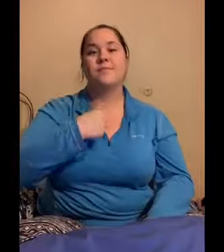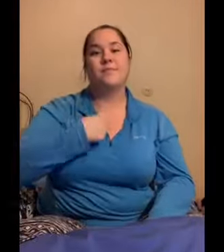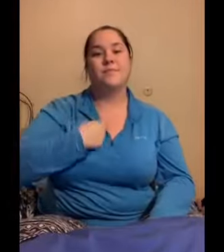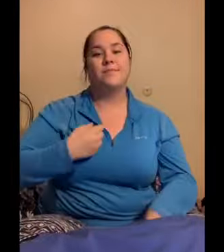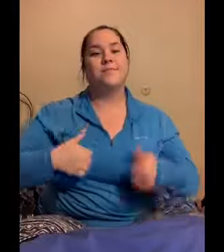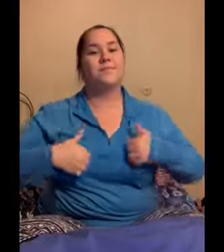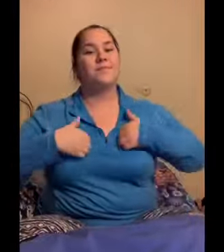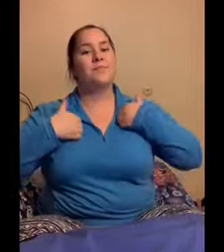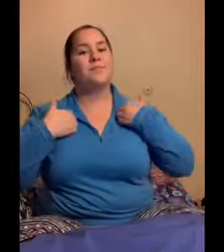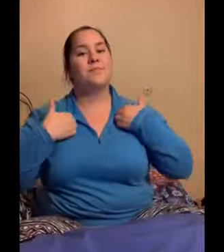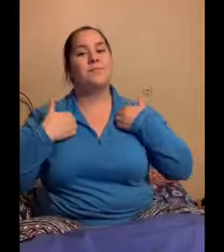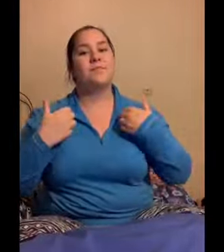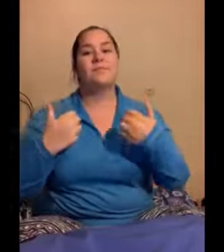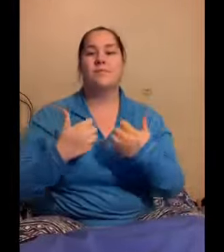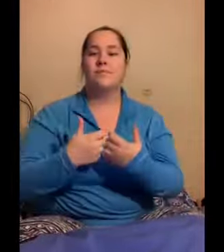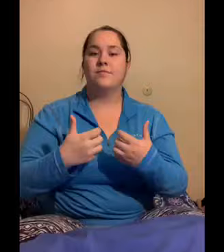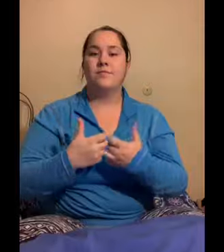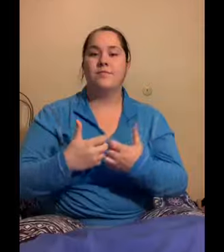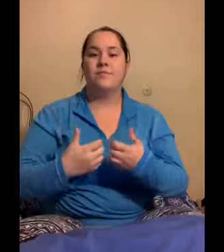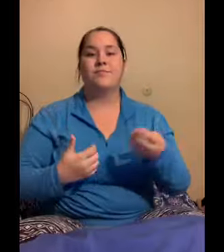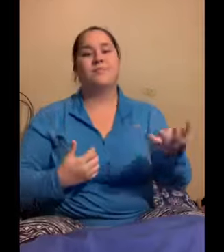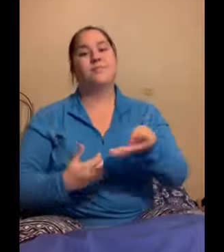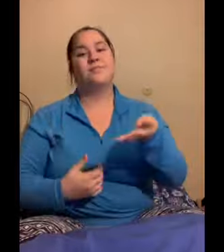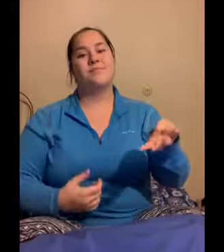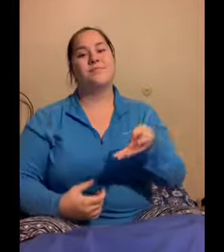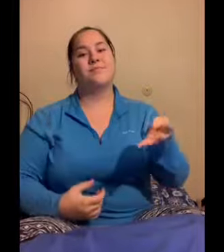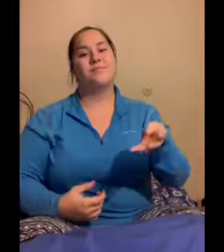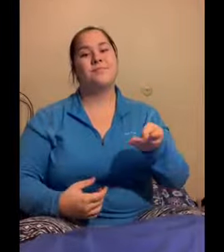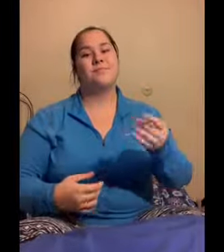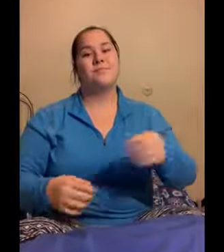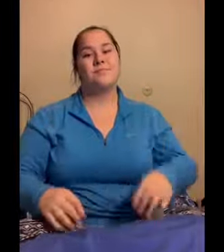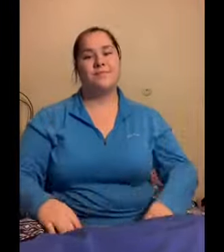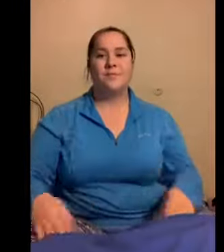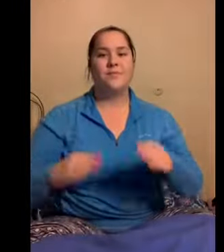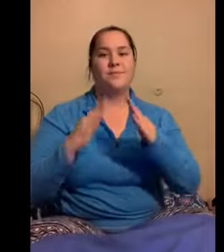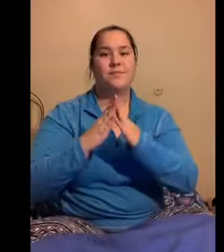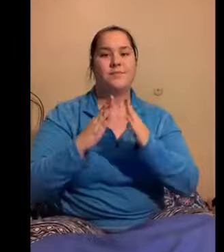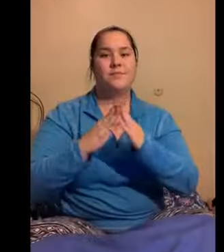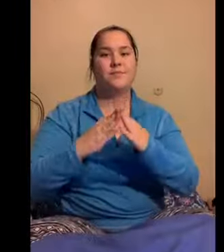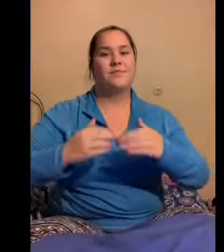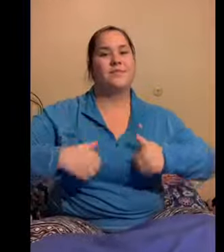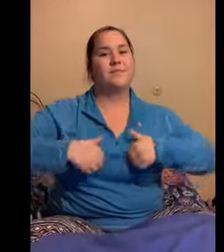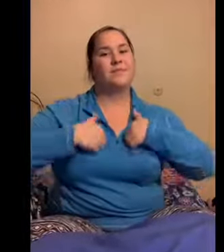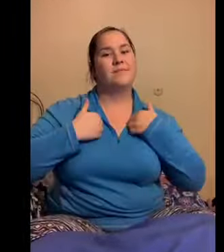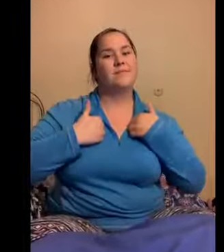I want say that now I don't think I If I